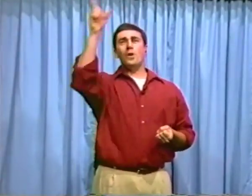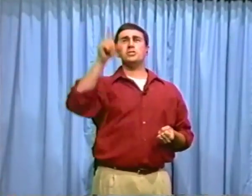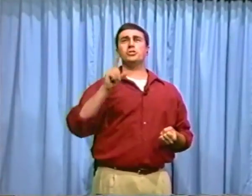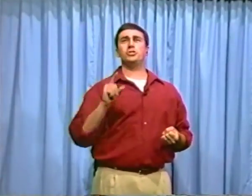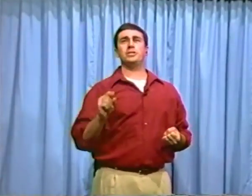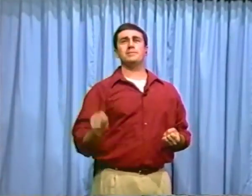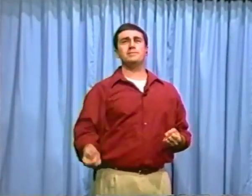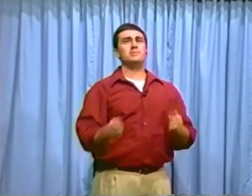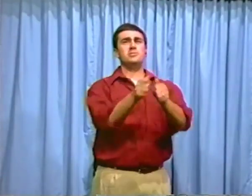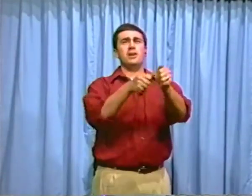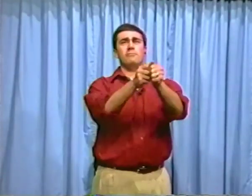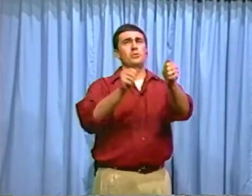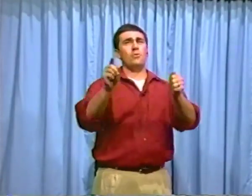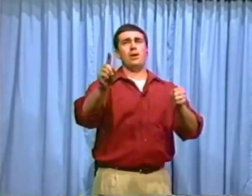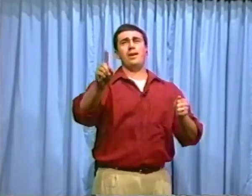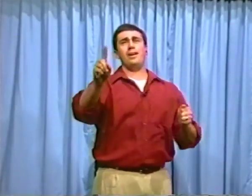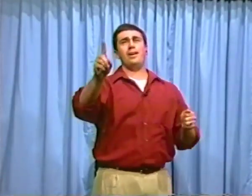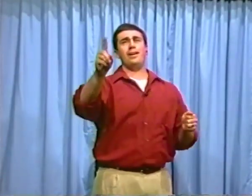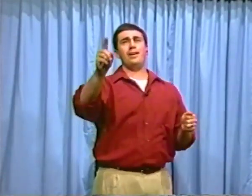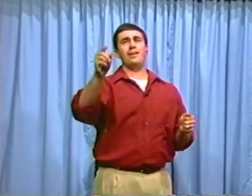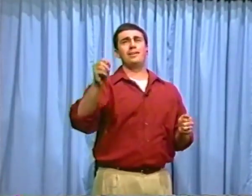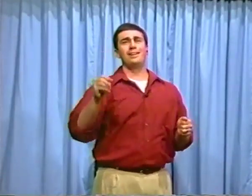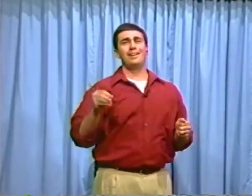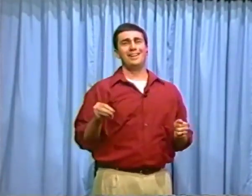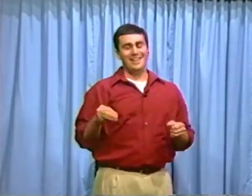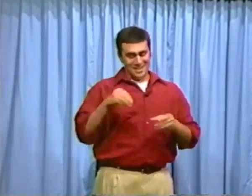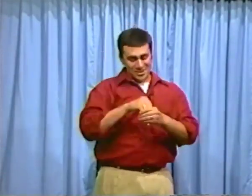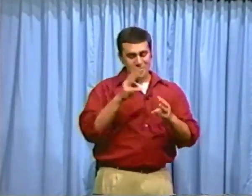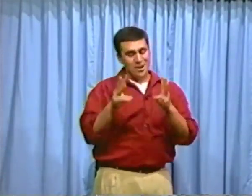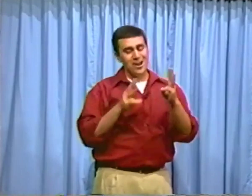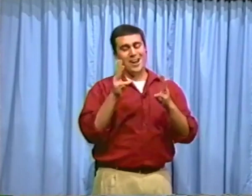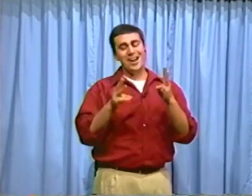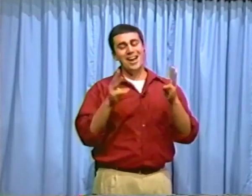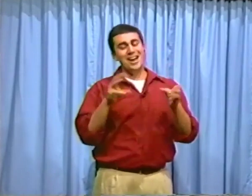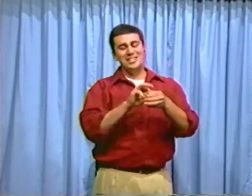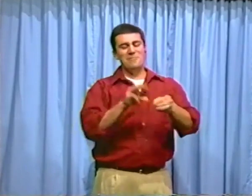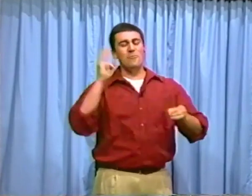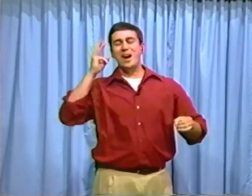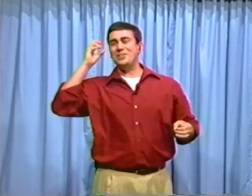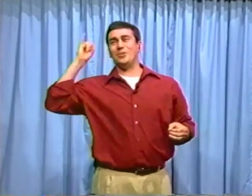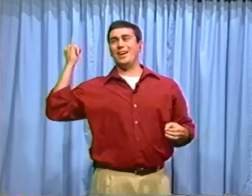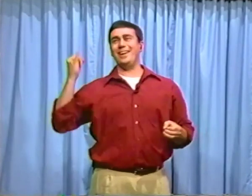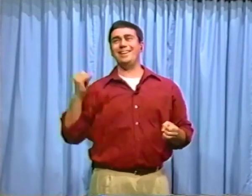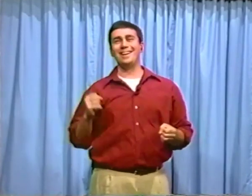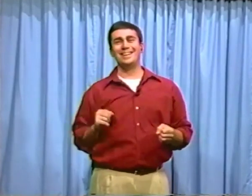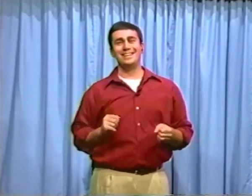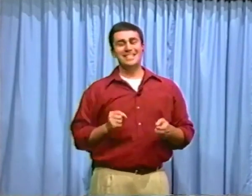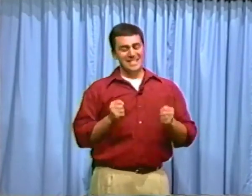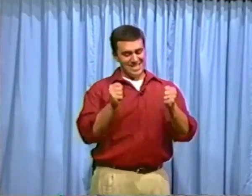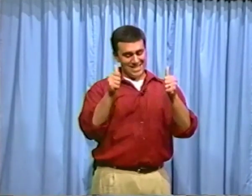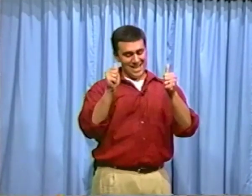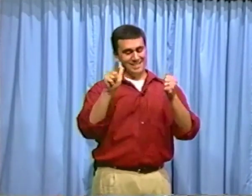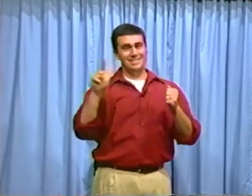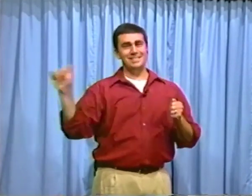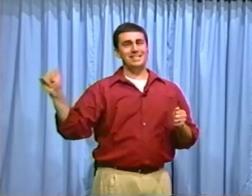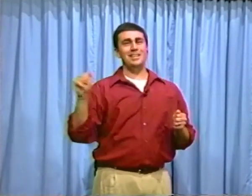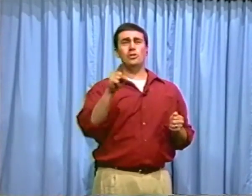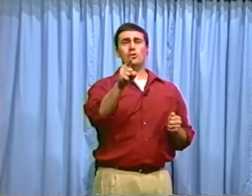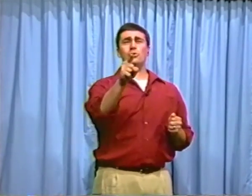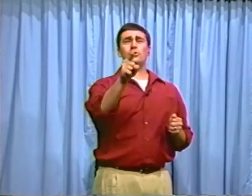questions everywhere? In a world of wonderin'. In a you